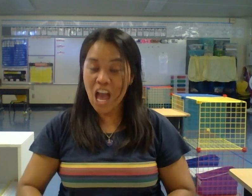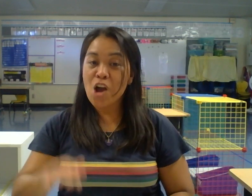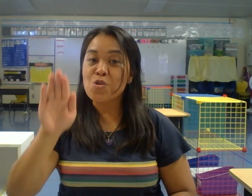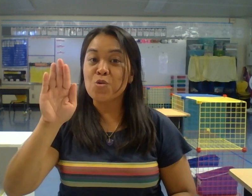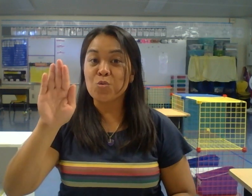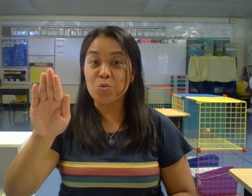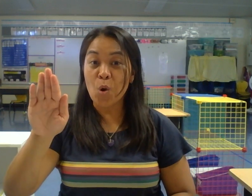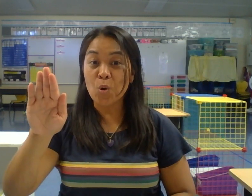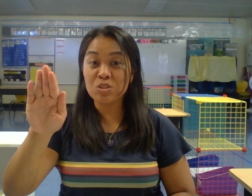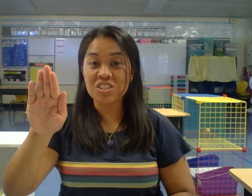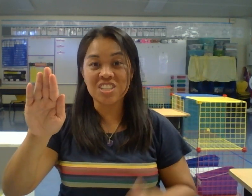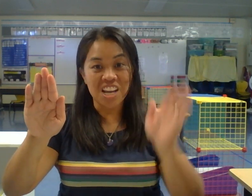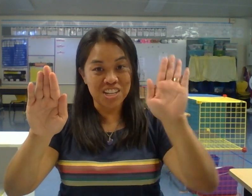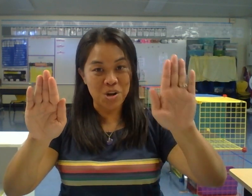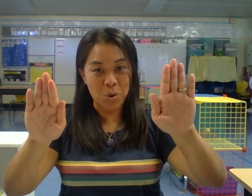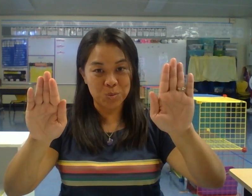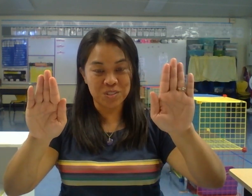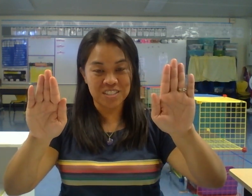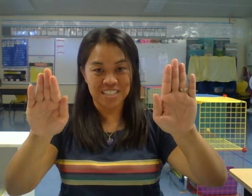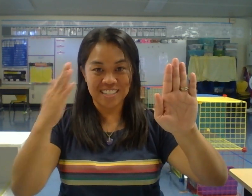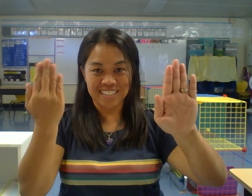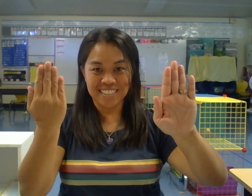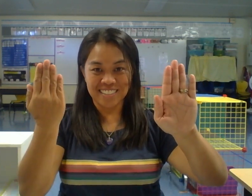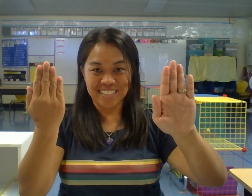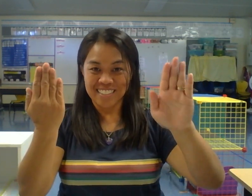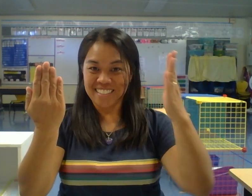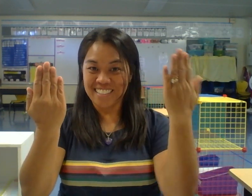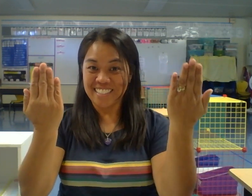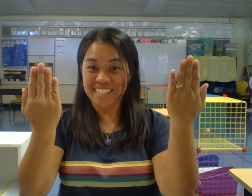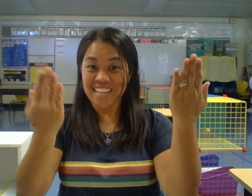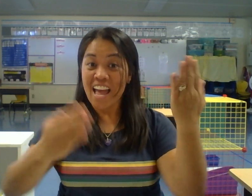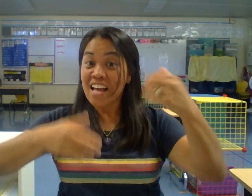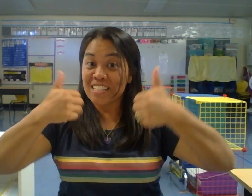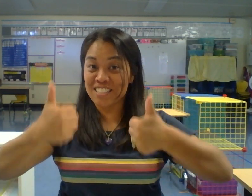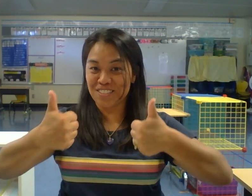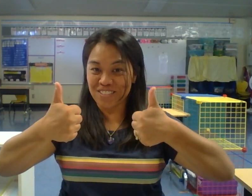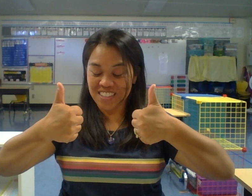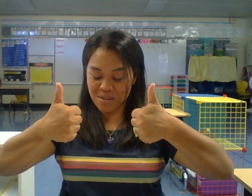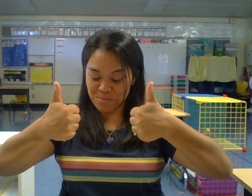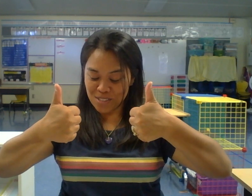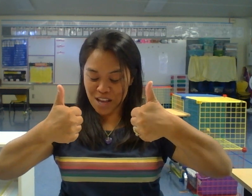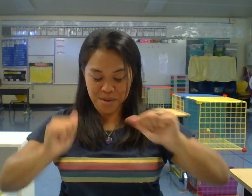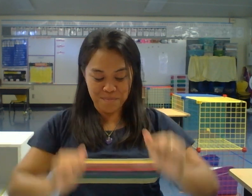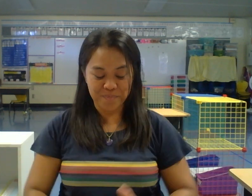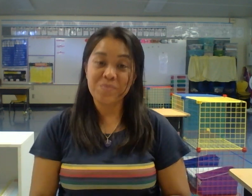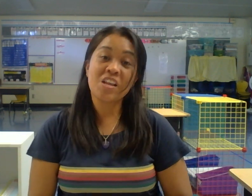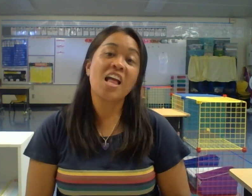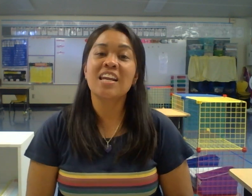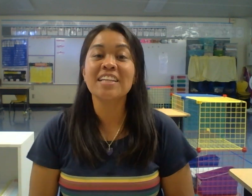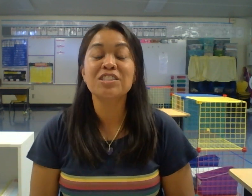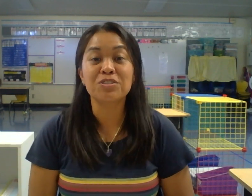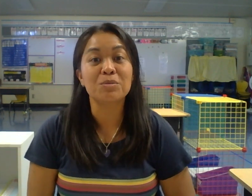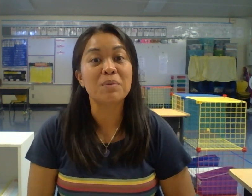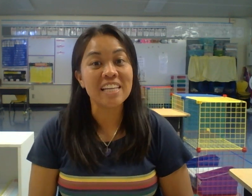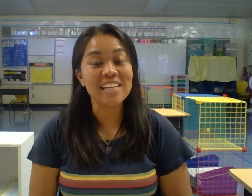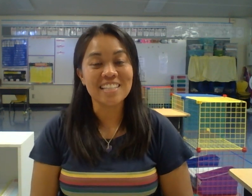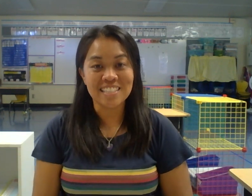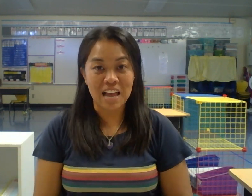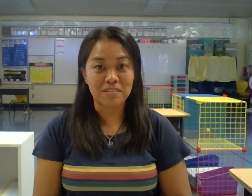Roast Coast. Two thumbs up. Let's do the beginning sound